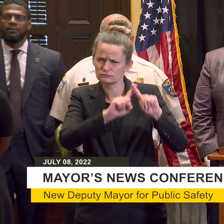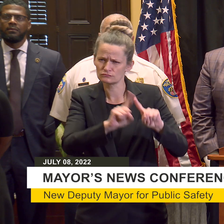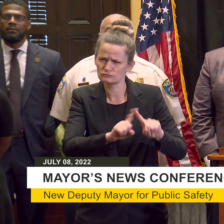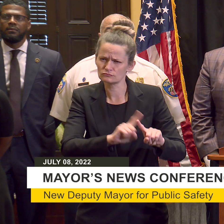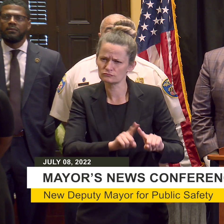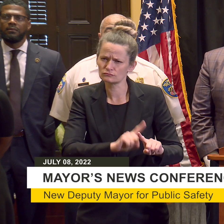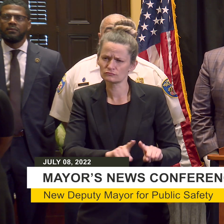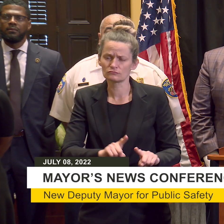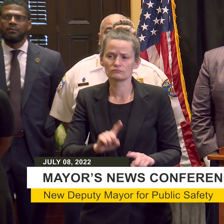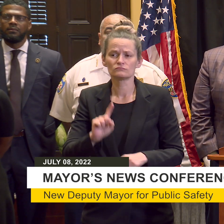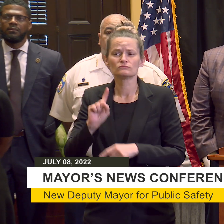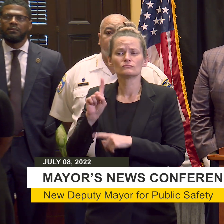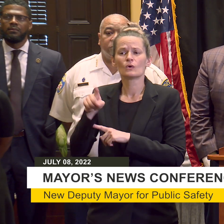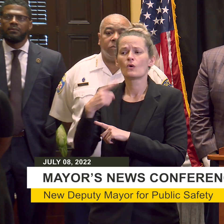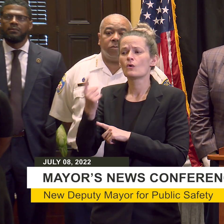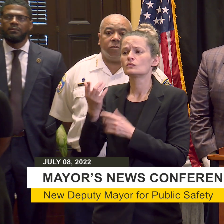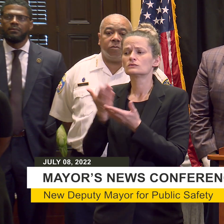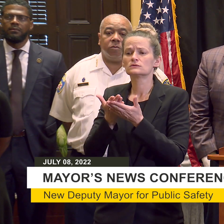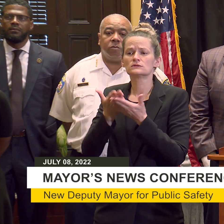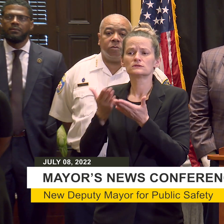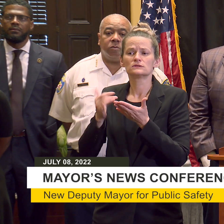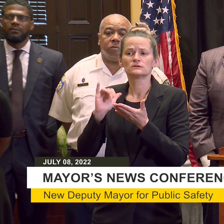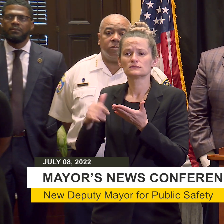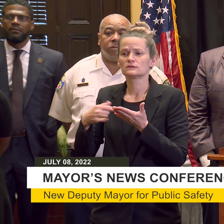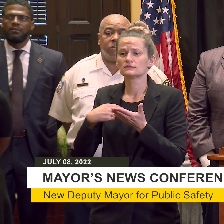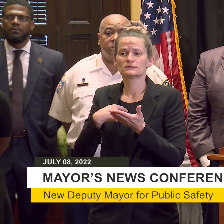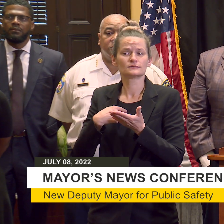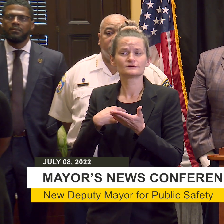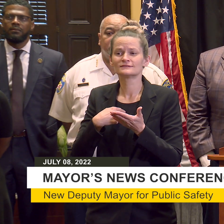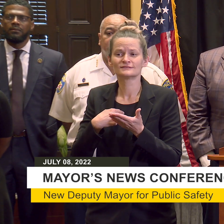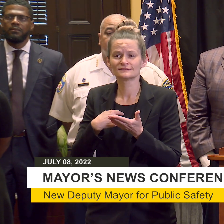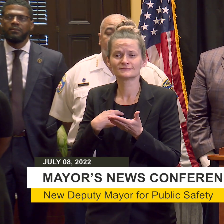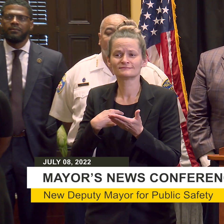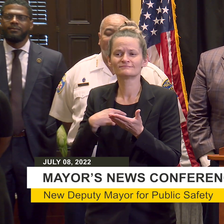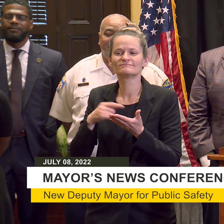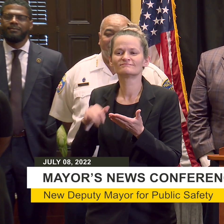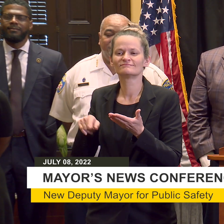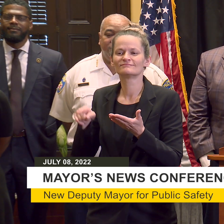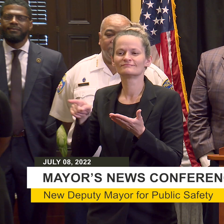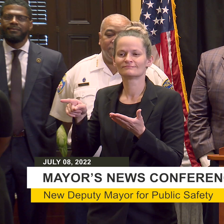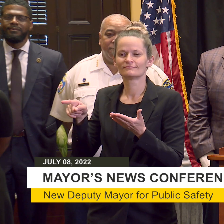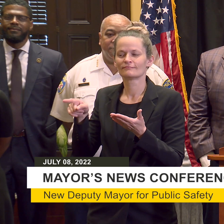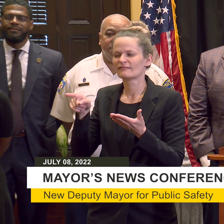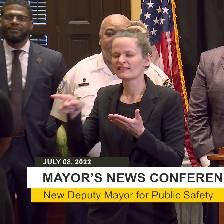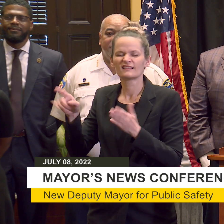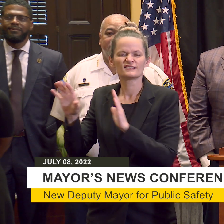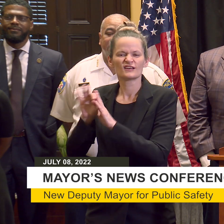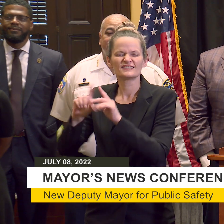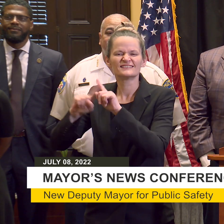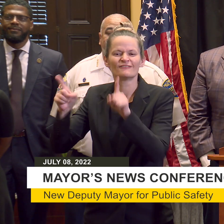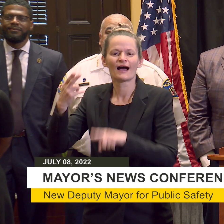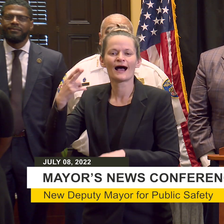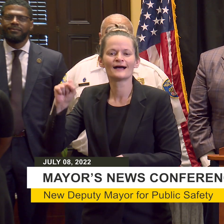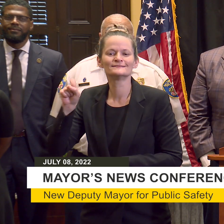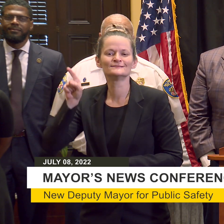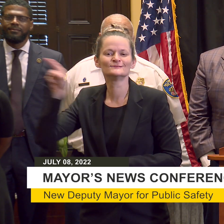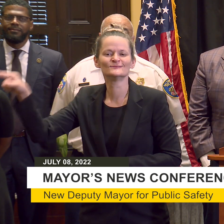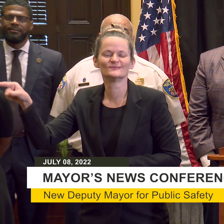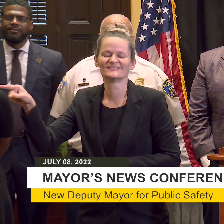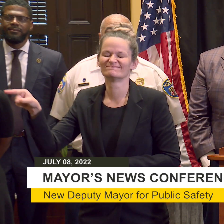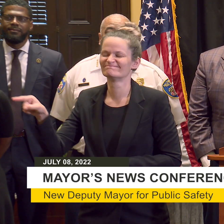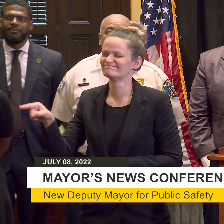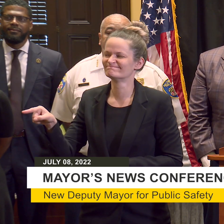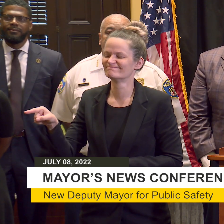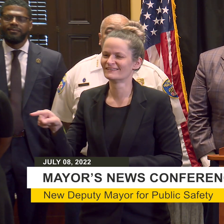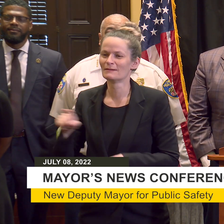thing that I don't like about Tony is his choice of high school. Deputy Mayor Barksdale rose up through the